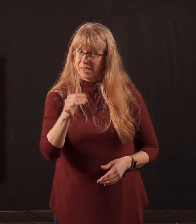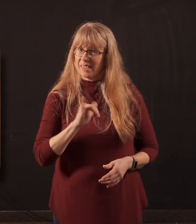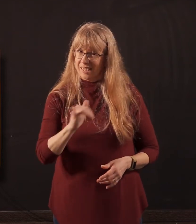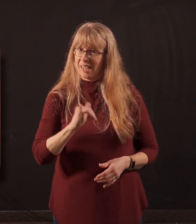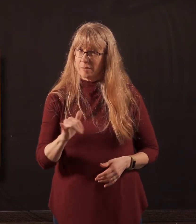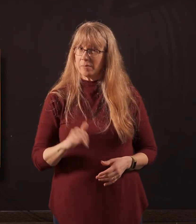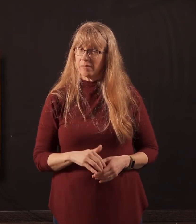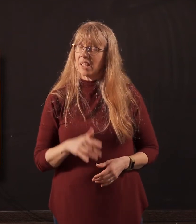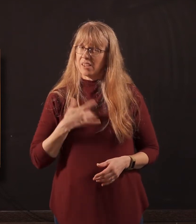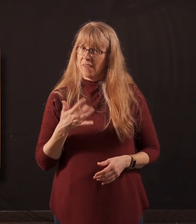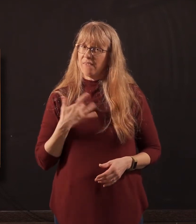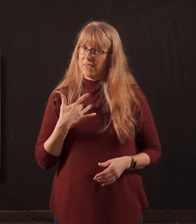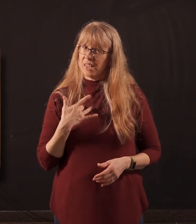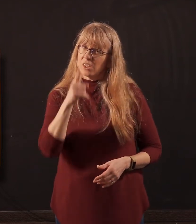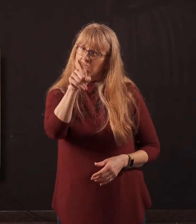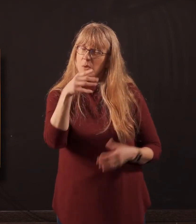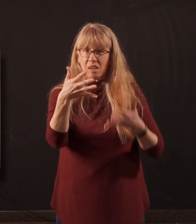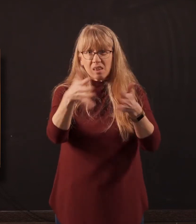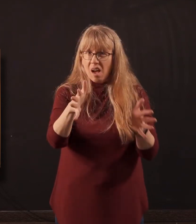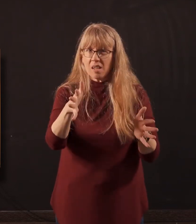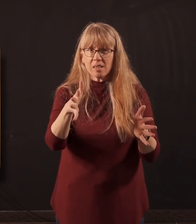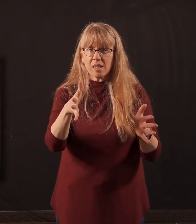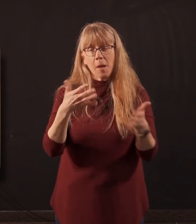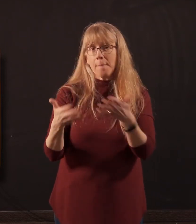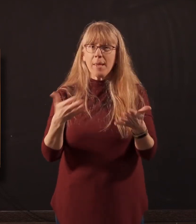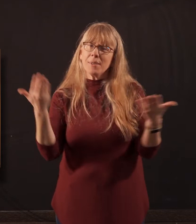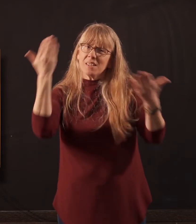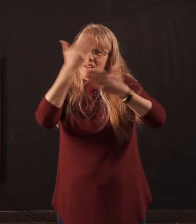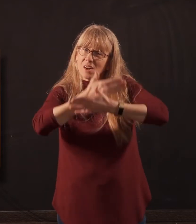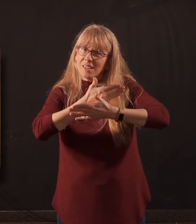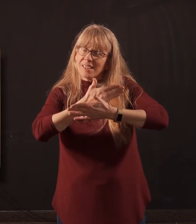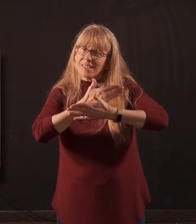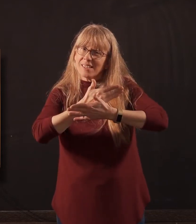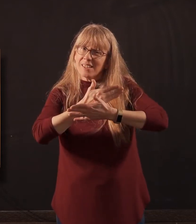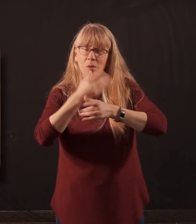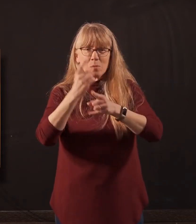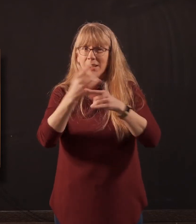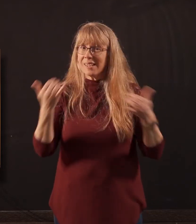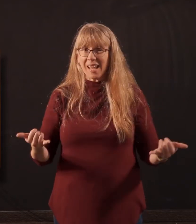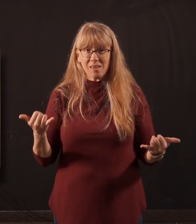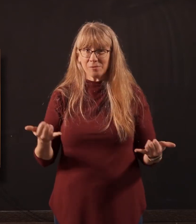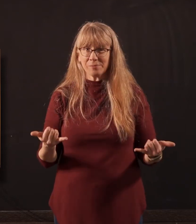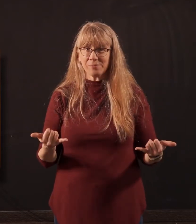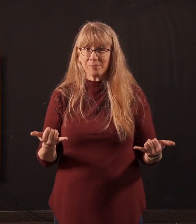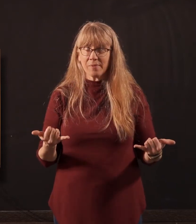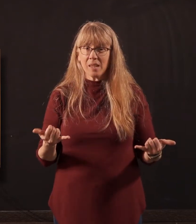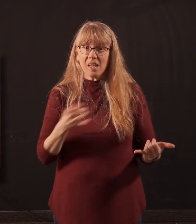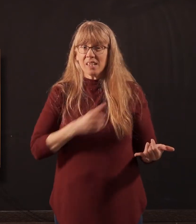Do you feel as though you are lost or maybe in darkness at this very moment? But what does David do? He